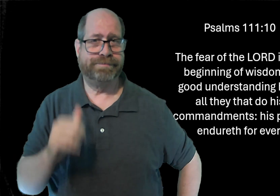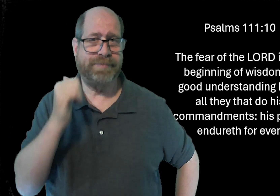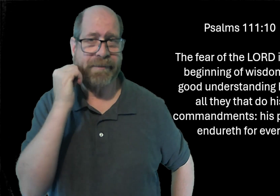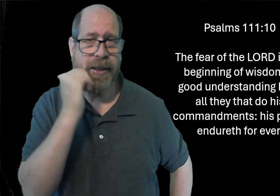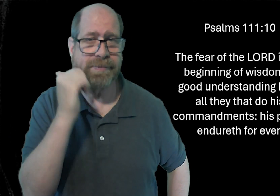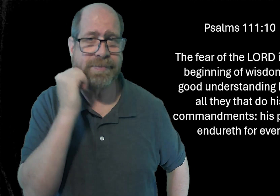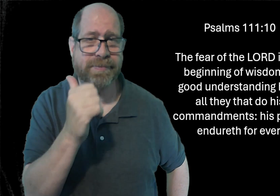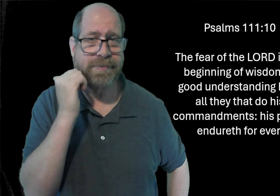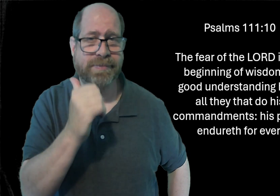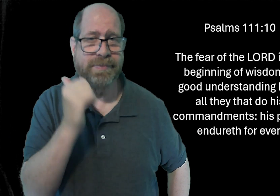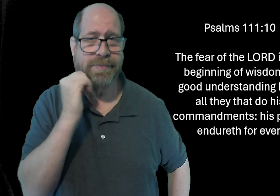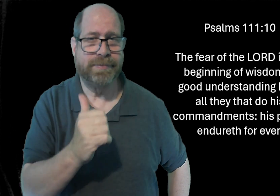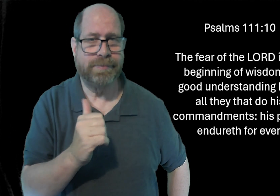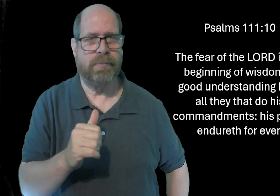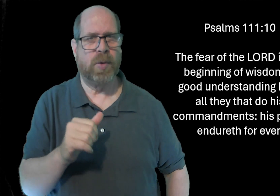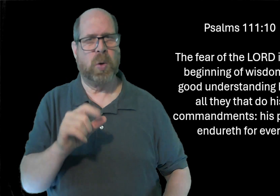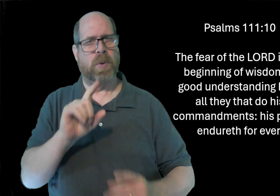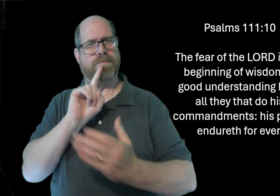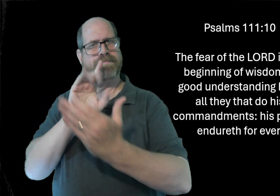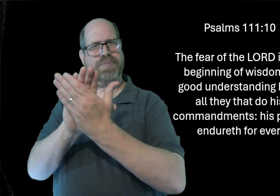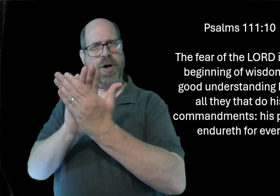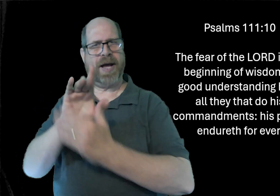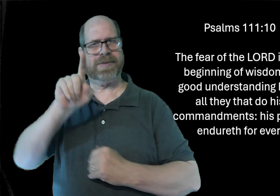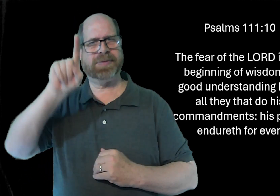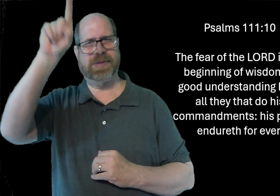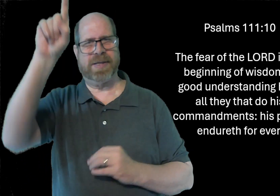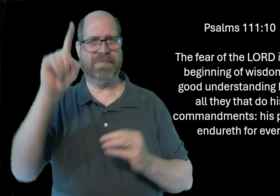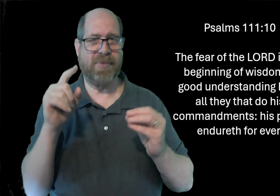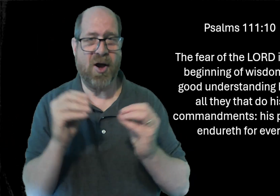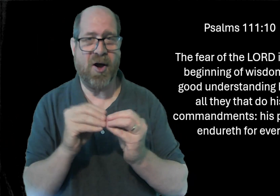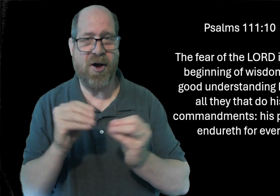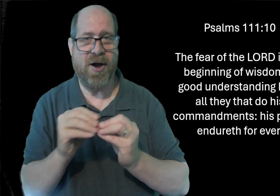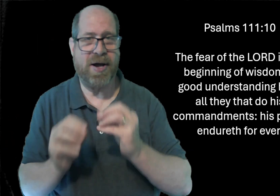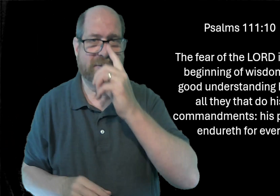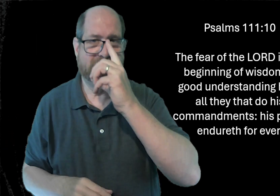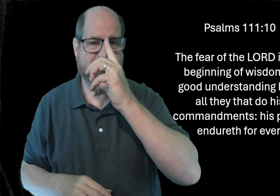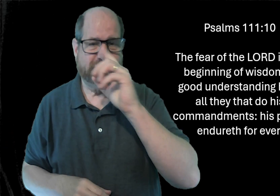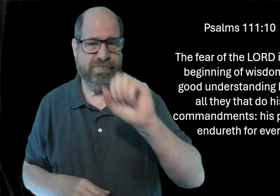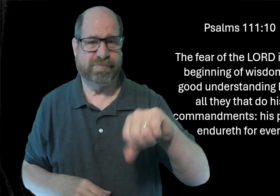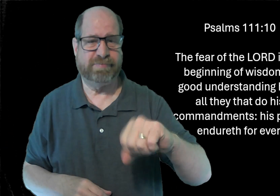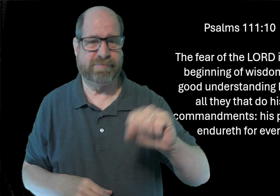Do you praise the Lord every day? Praise him more. Yeah.